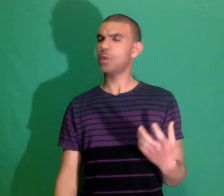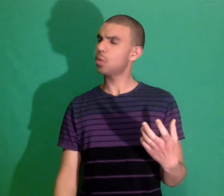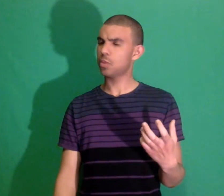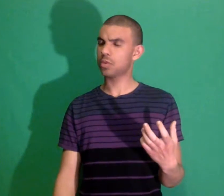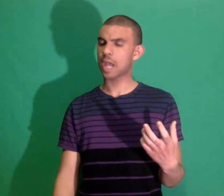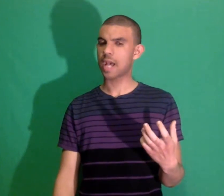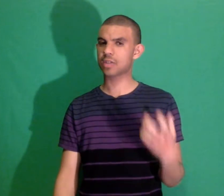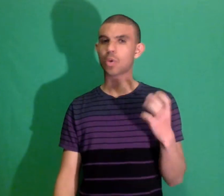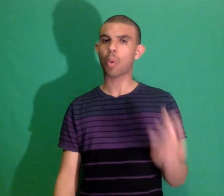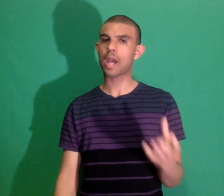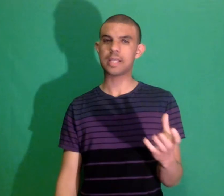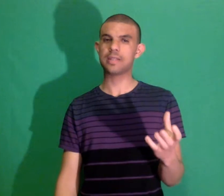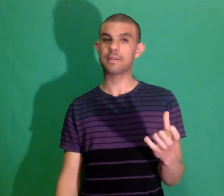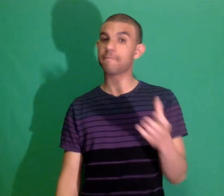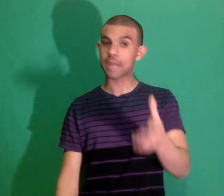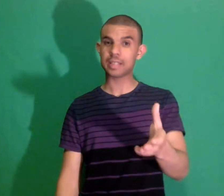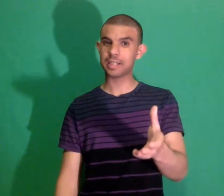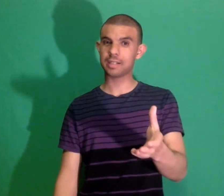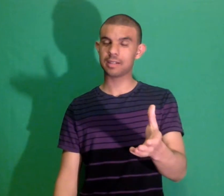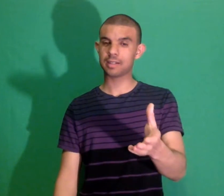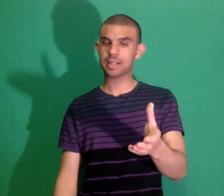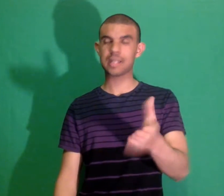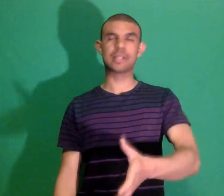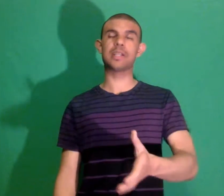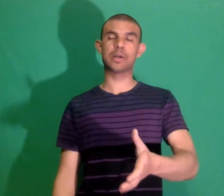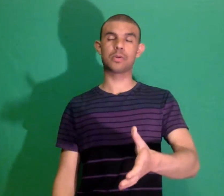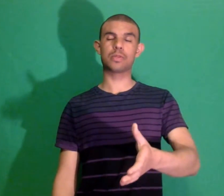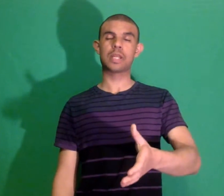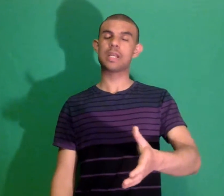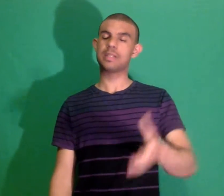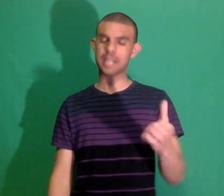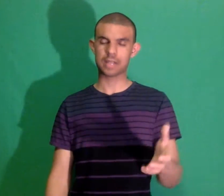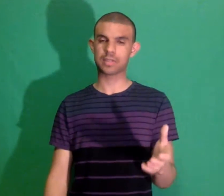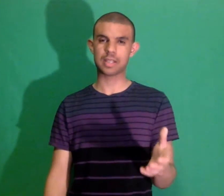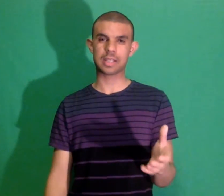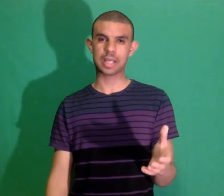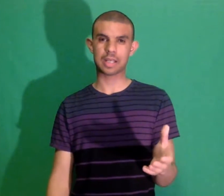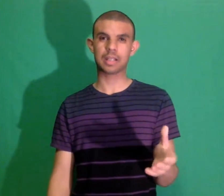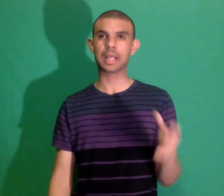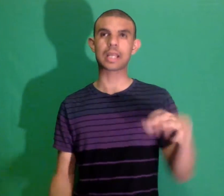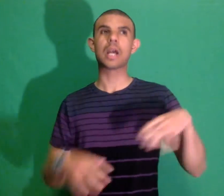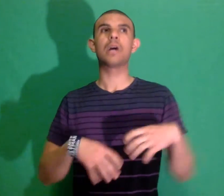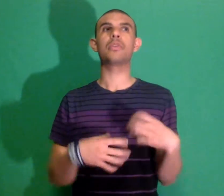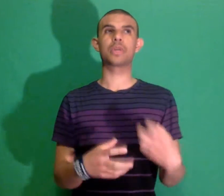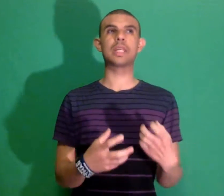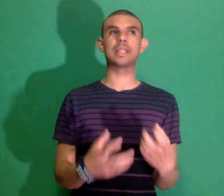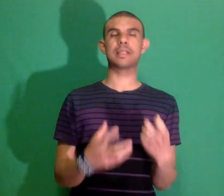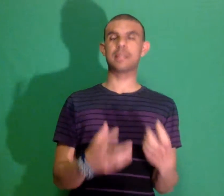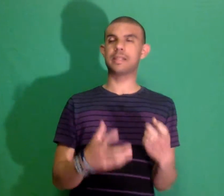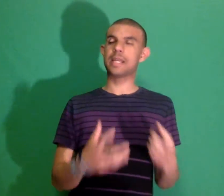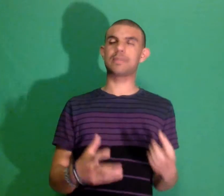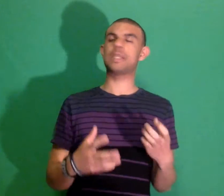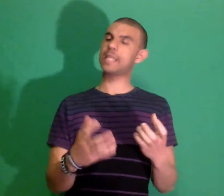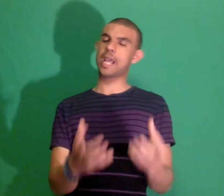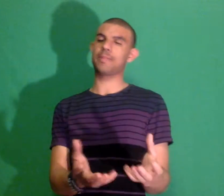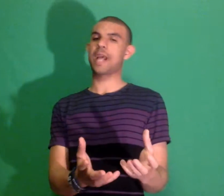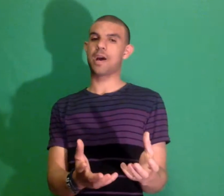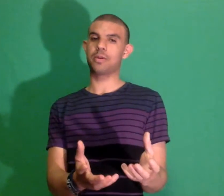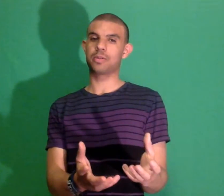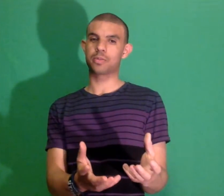as to why he's defending Nintendo's DLC thing like they're getting into the DLC game now right